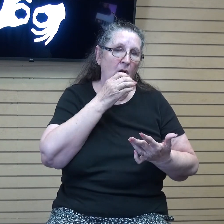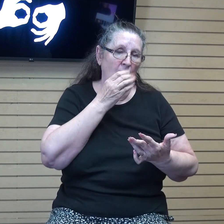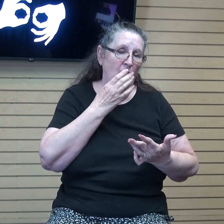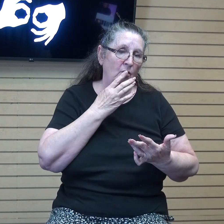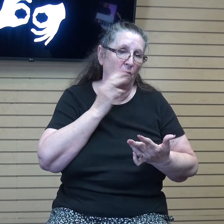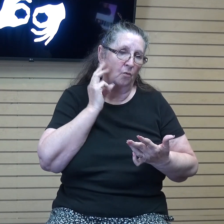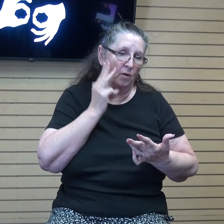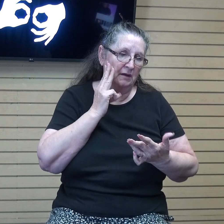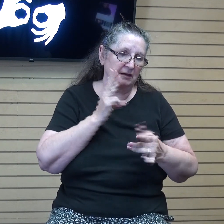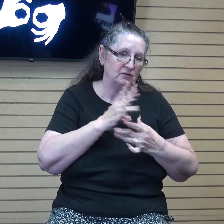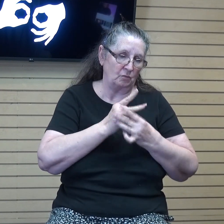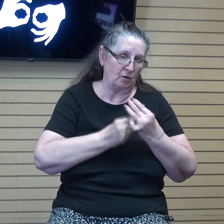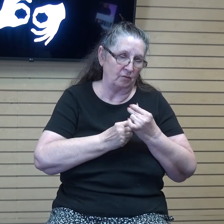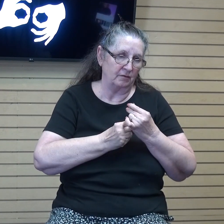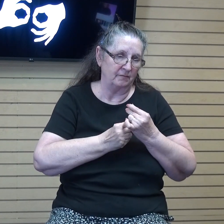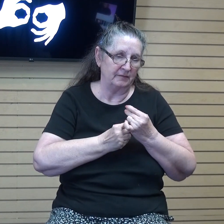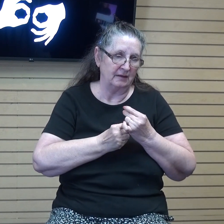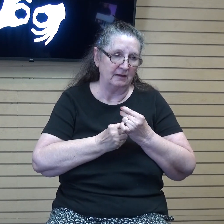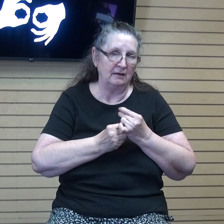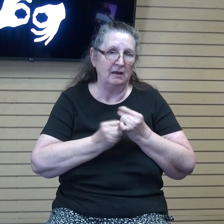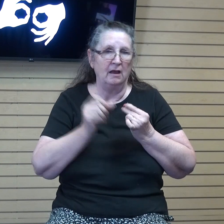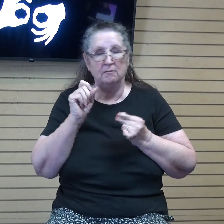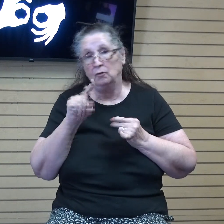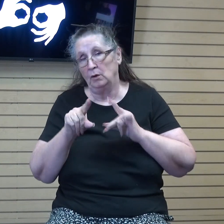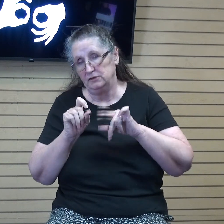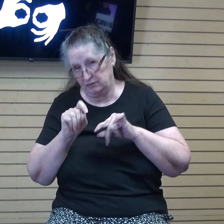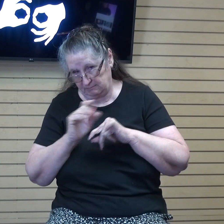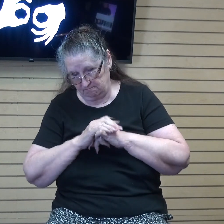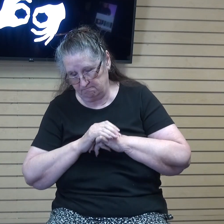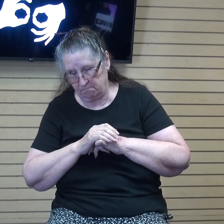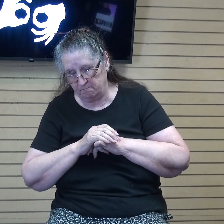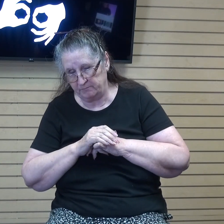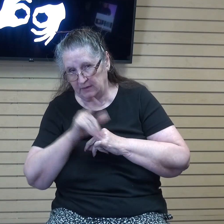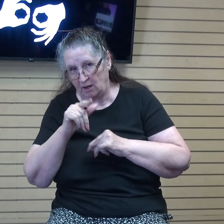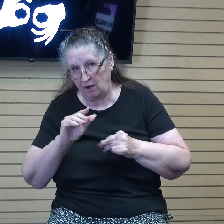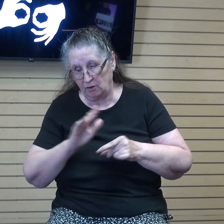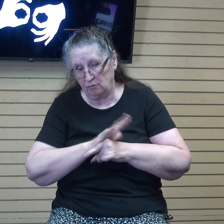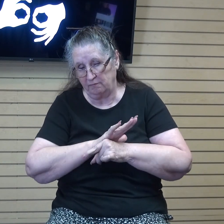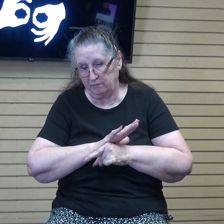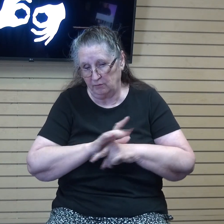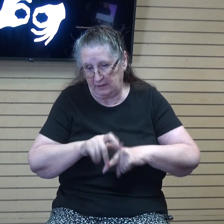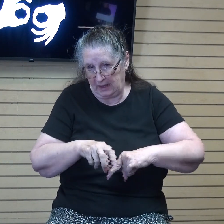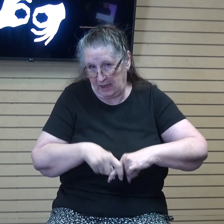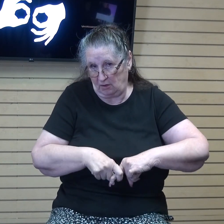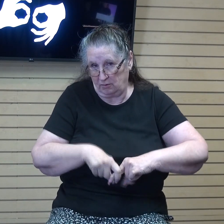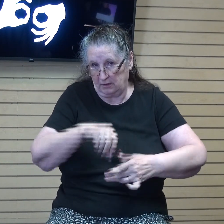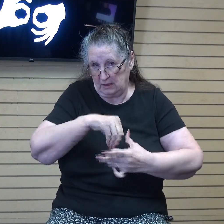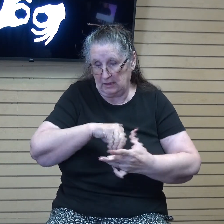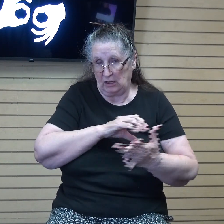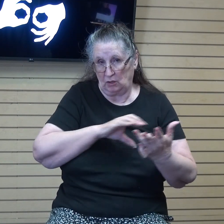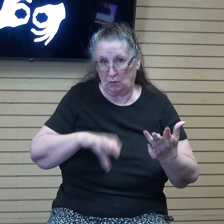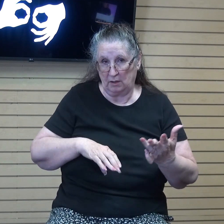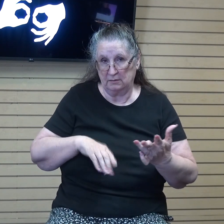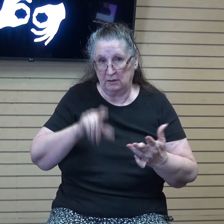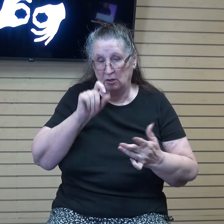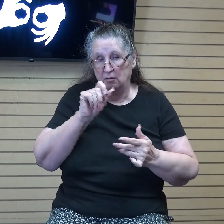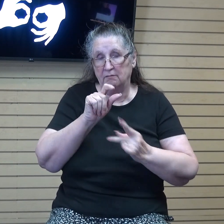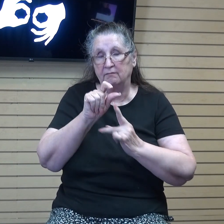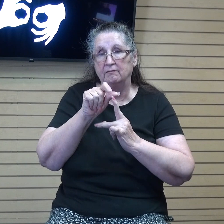Secondly, I want to leave you with a few questions. Are you fully anchored in Christ? Do you find yourself swaying between